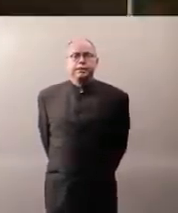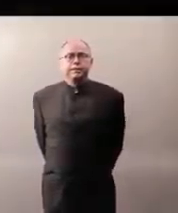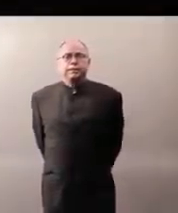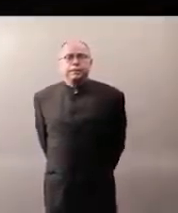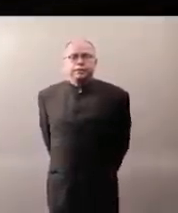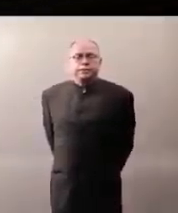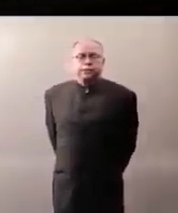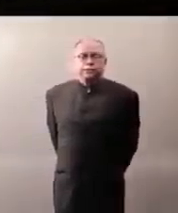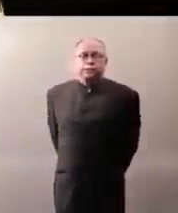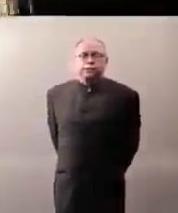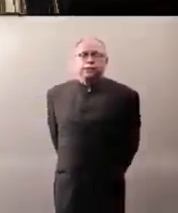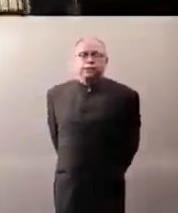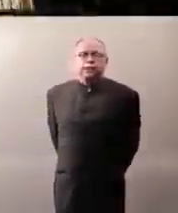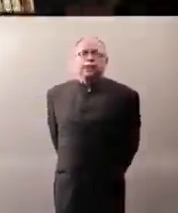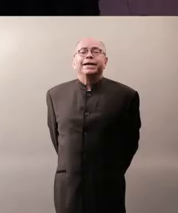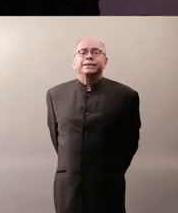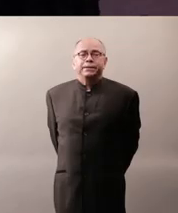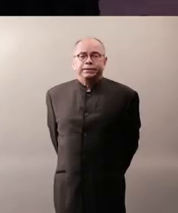are excellent.